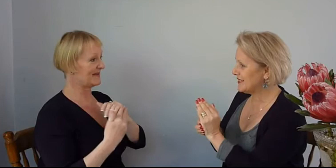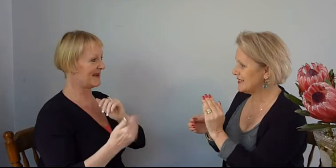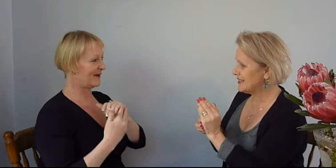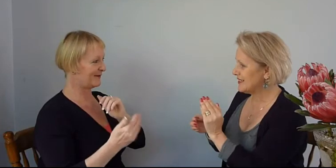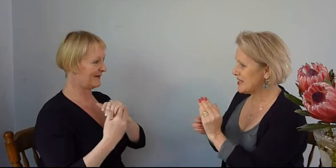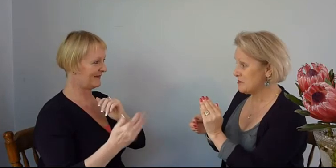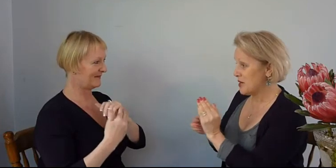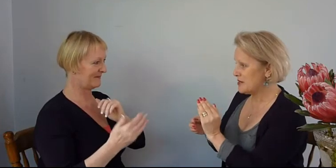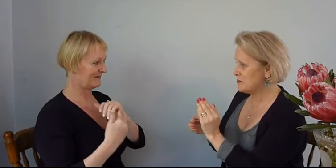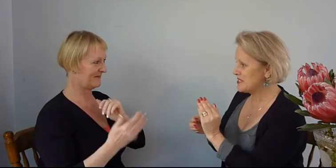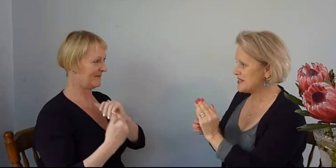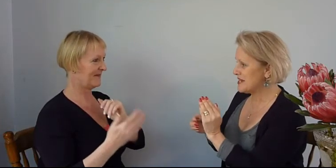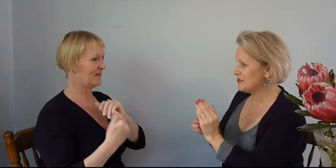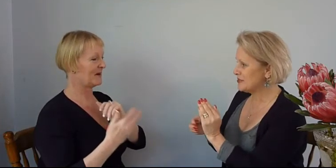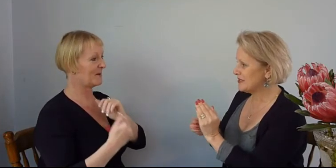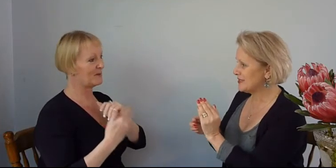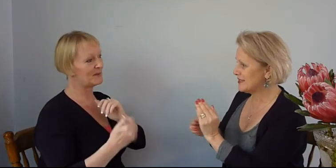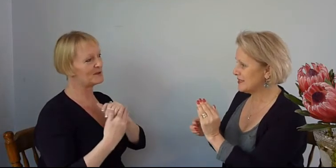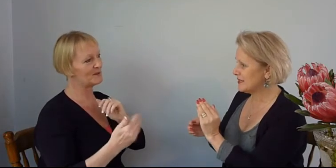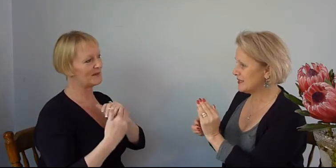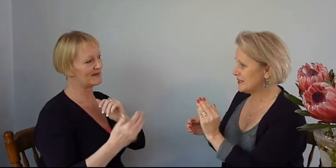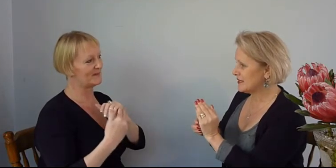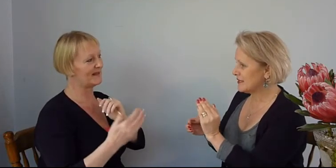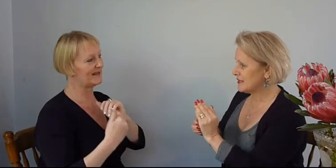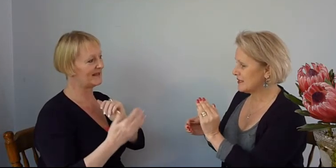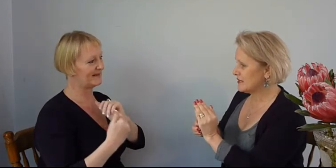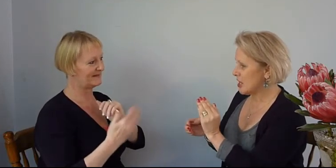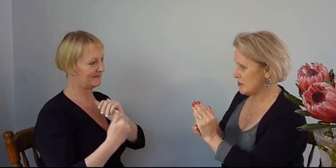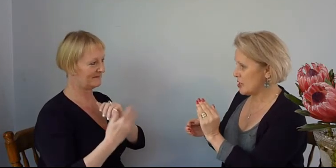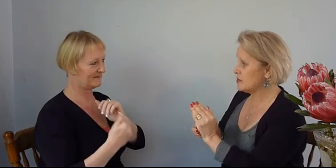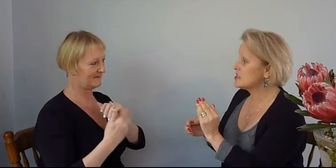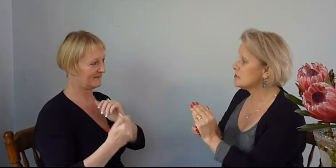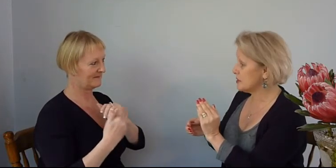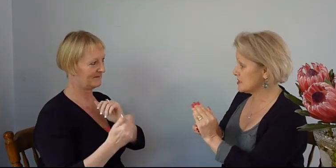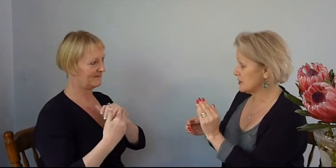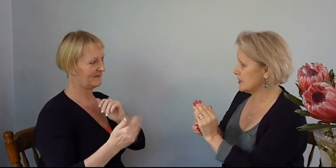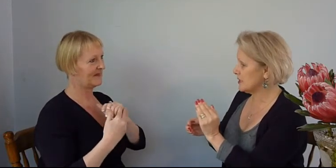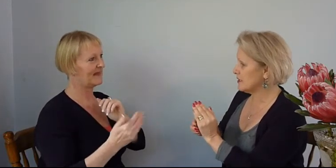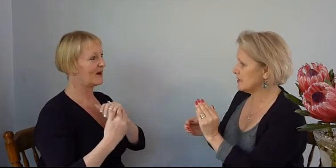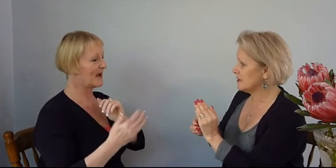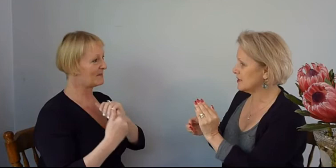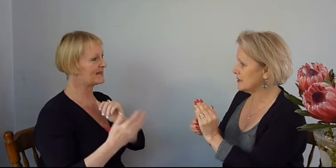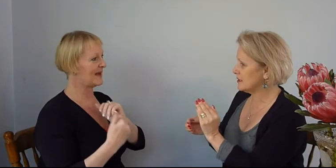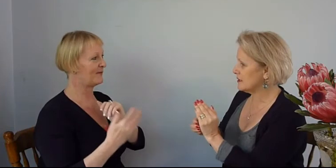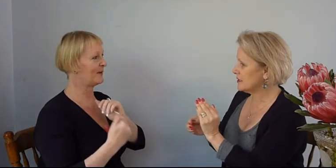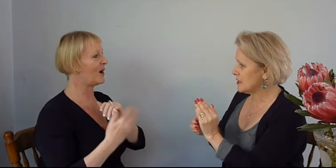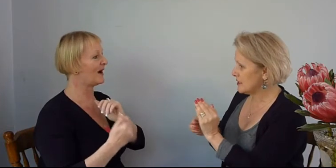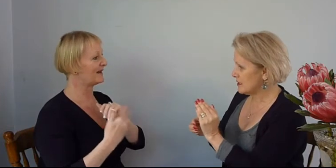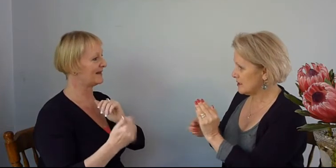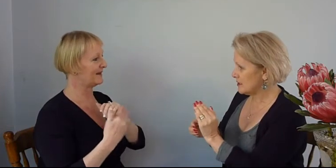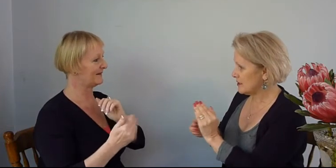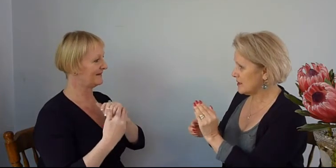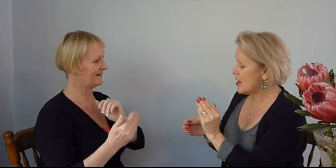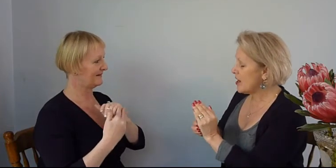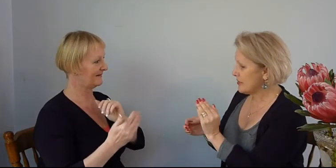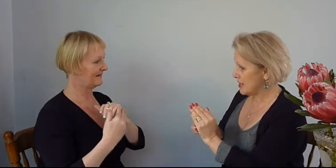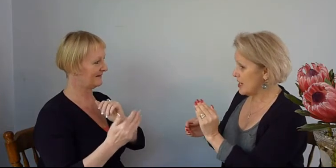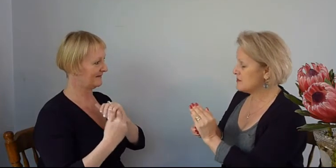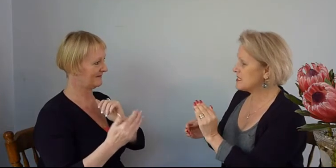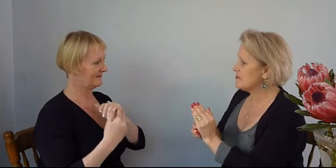safe. It mightn't be safe. But I'm open to the possibility. I'm open to the possibility. That I am safe with heights now. That I am safe